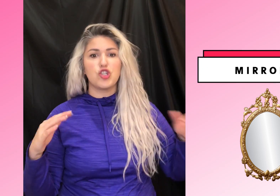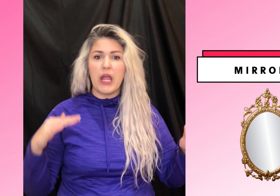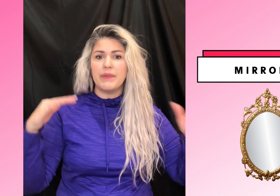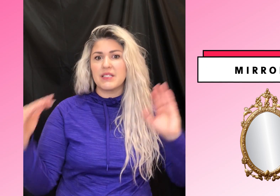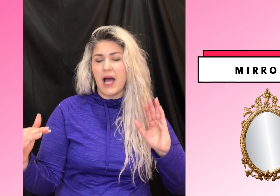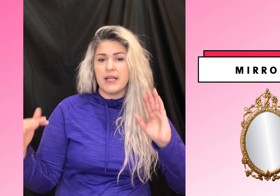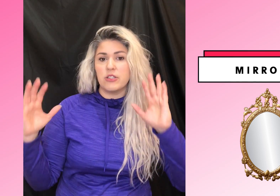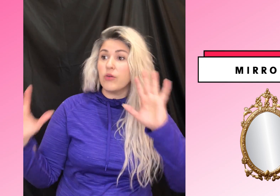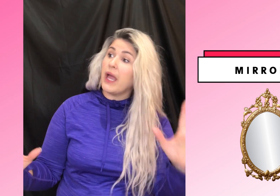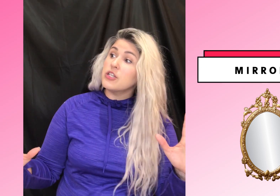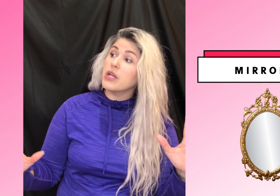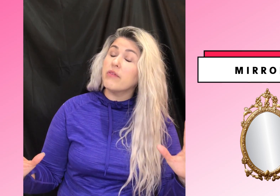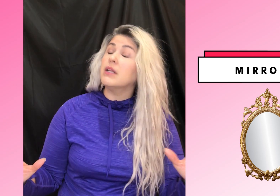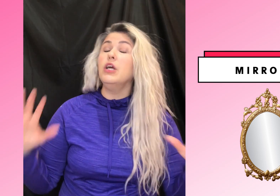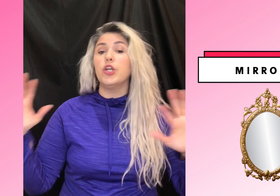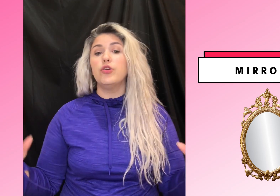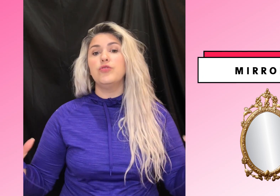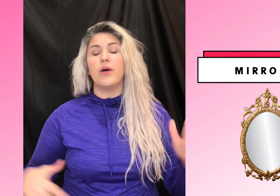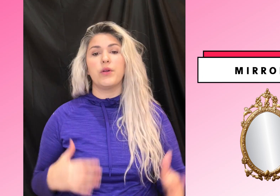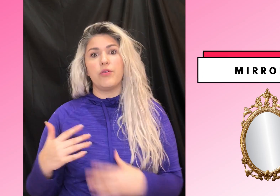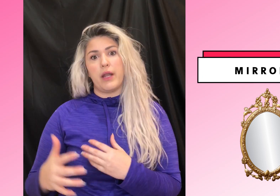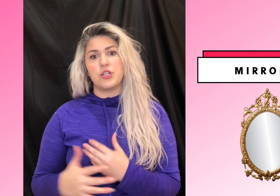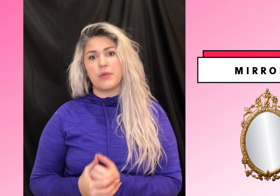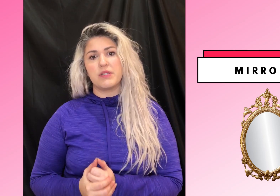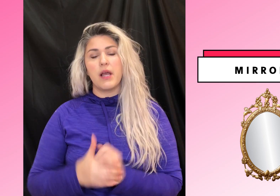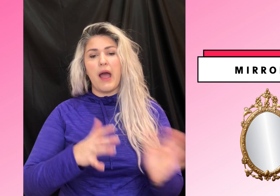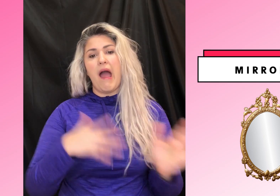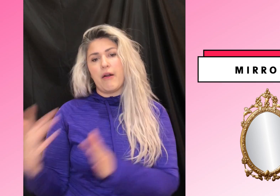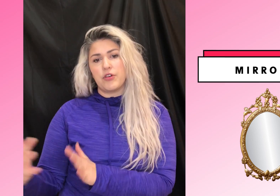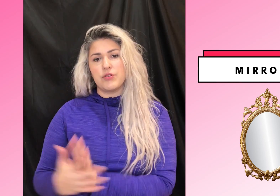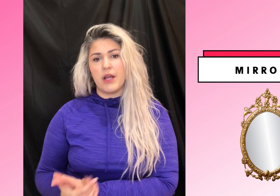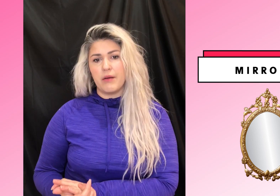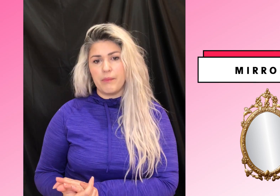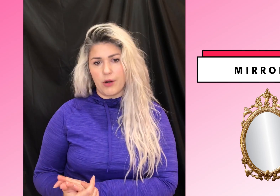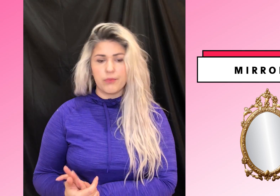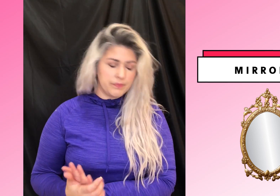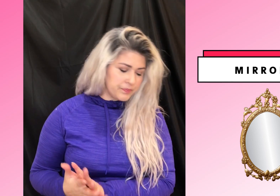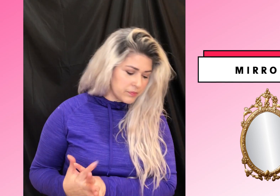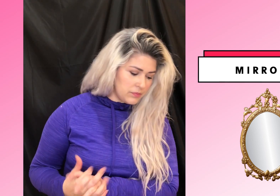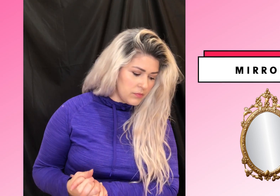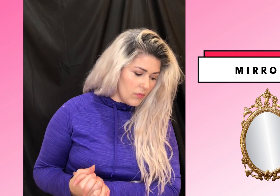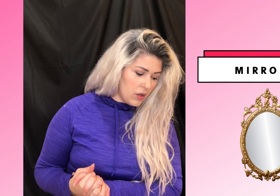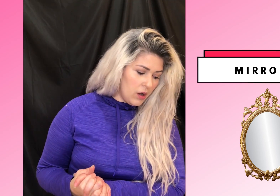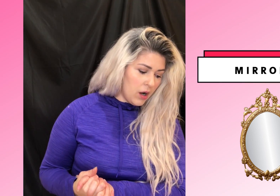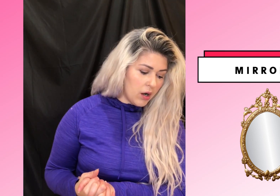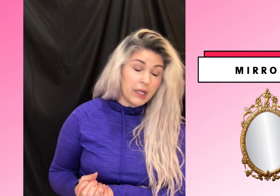shape and size and location of it, you do that with your handshapes after you sign mirror. All right.